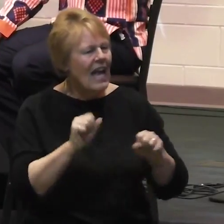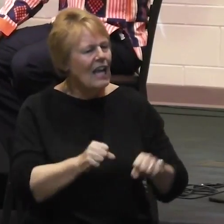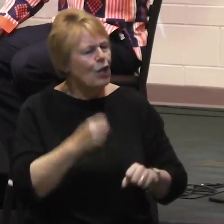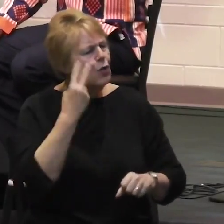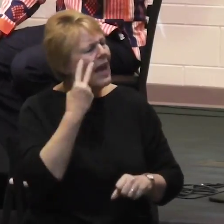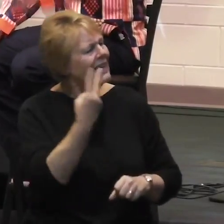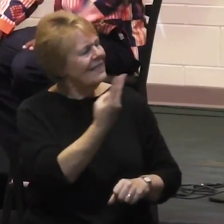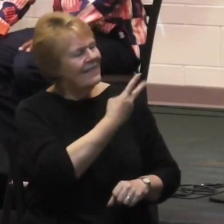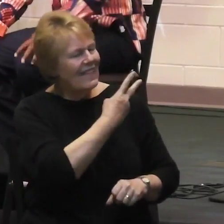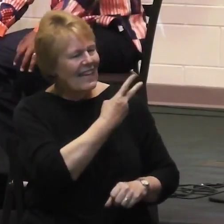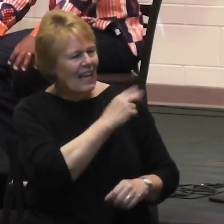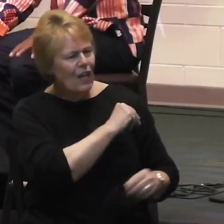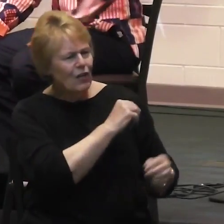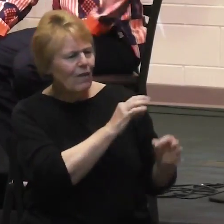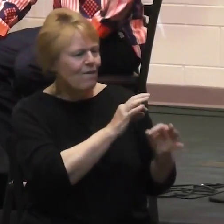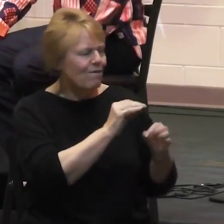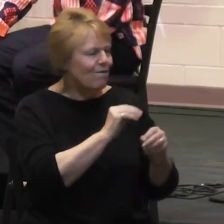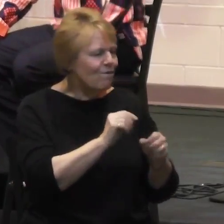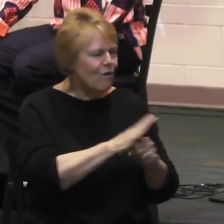happens if somebody calls you Christopher? What does that mean?